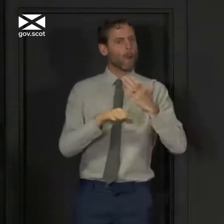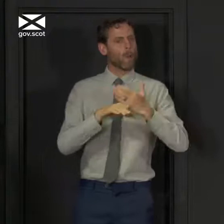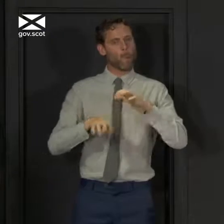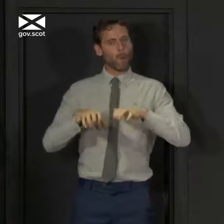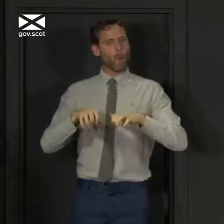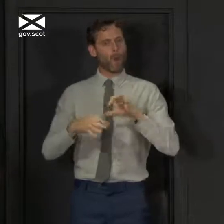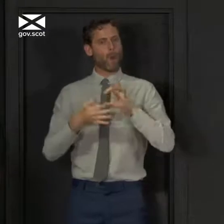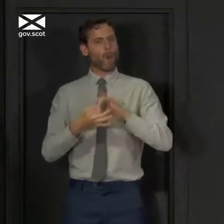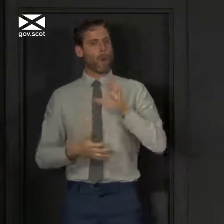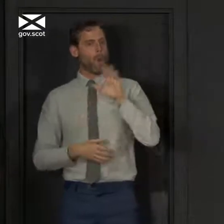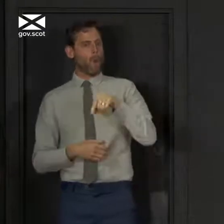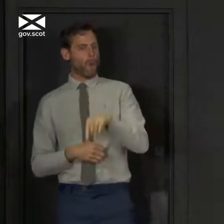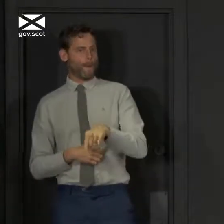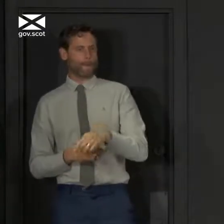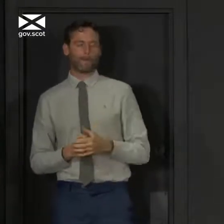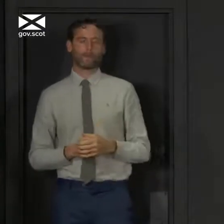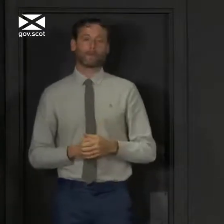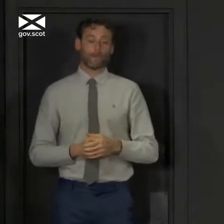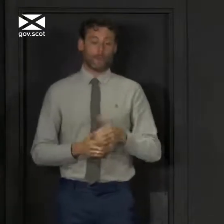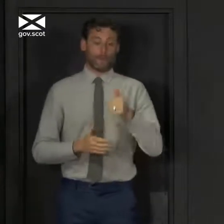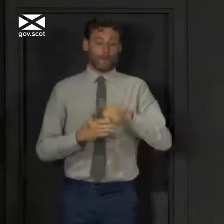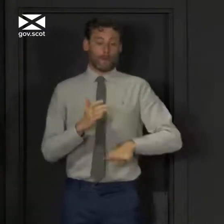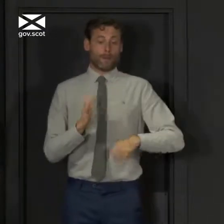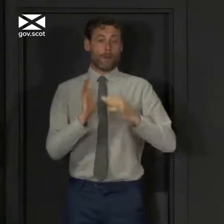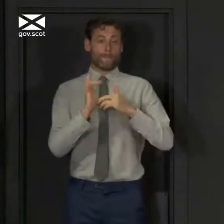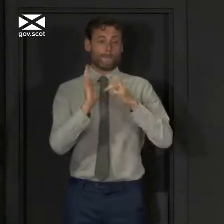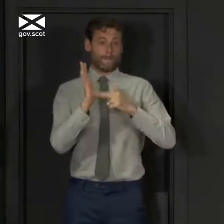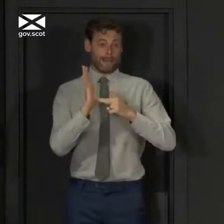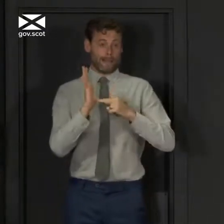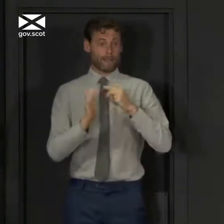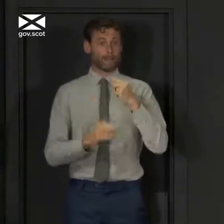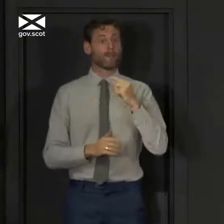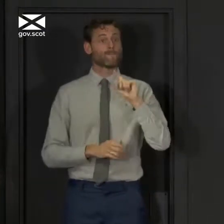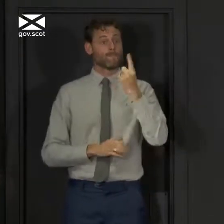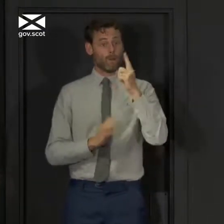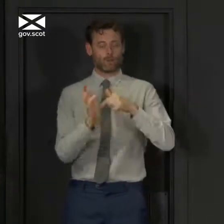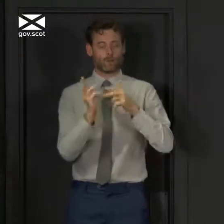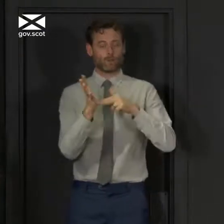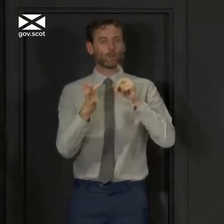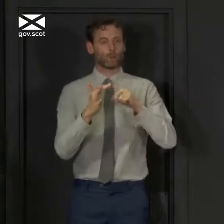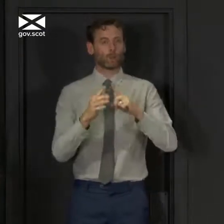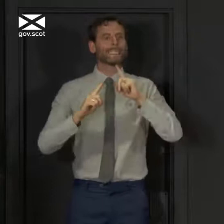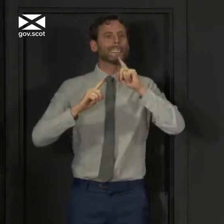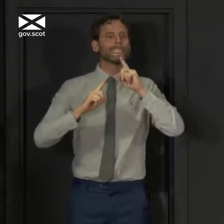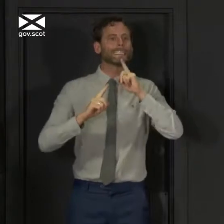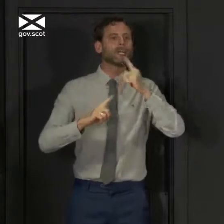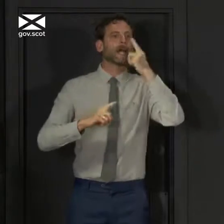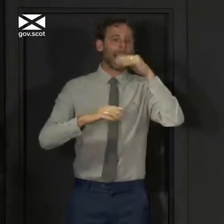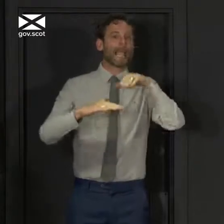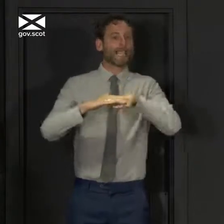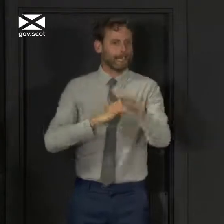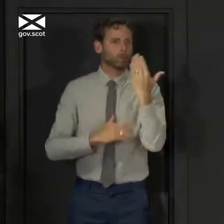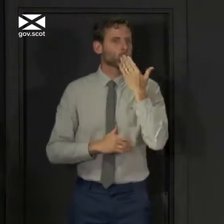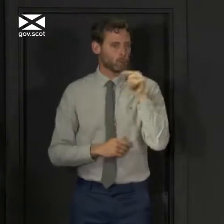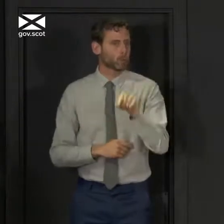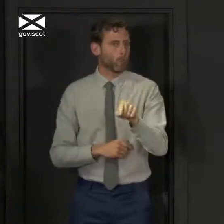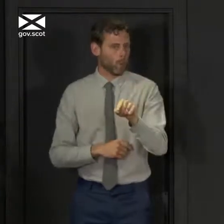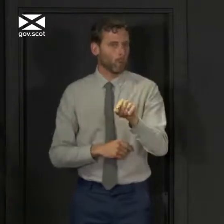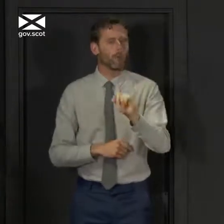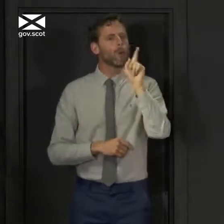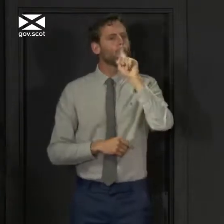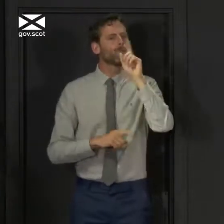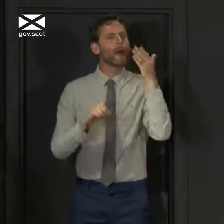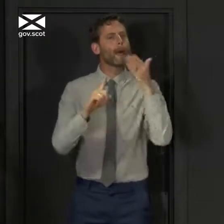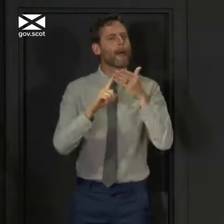1st of June, teachers and other staff will be able to enter schools for the purpose of preparing for a reopening of all schools on the 11th of August